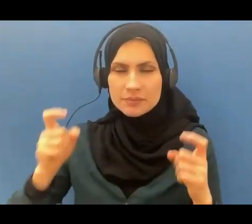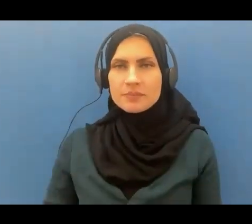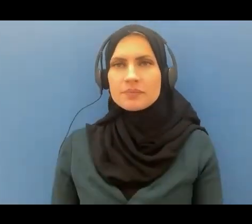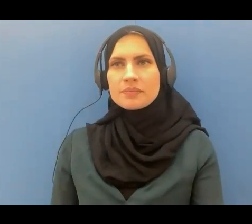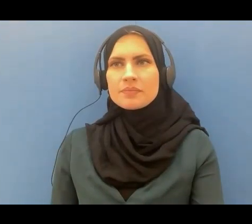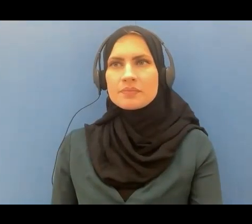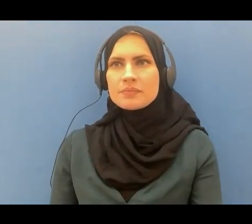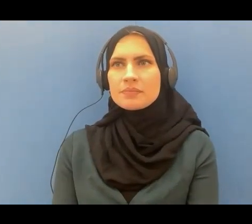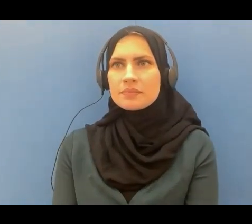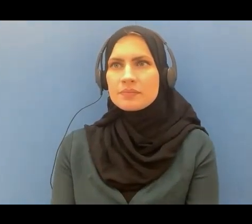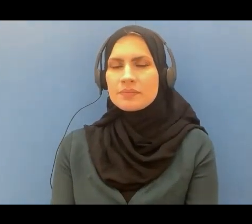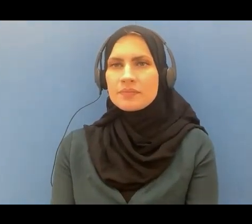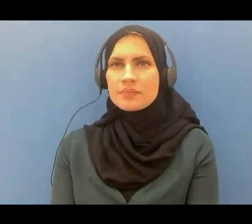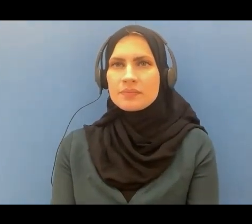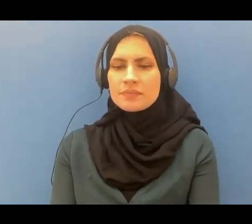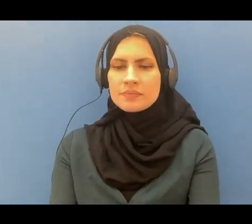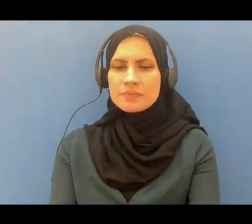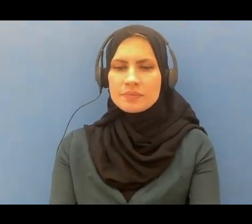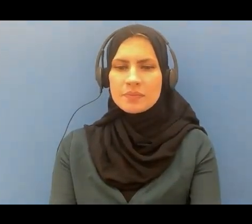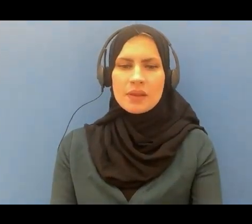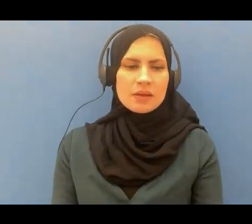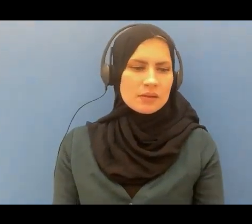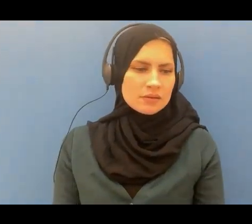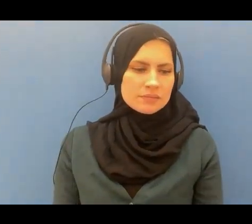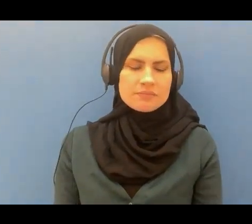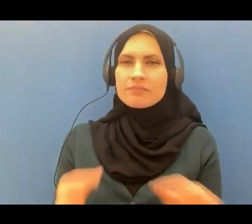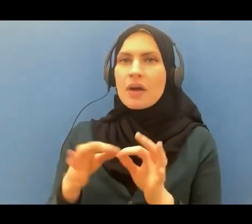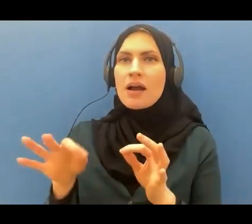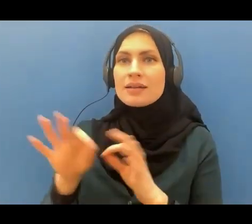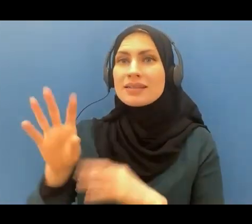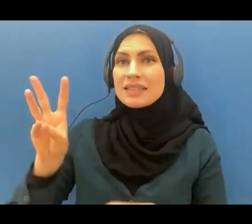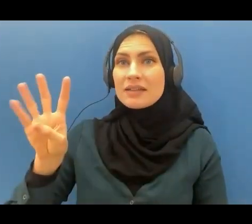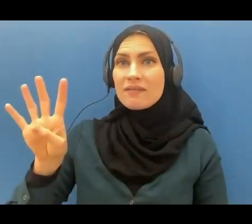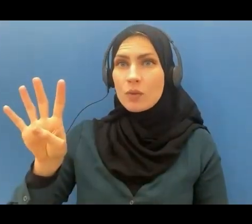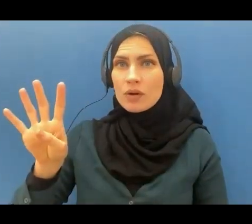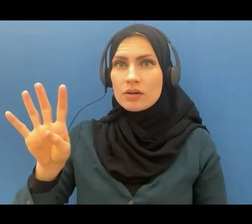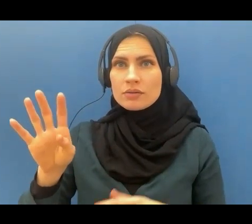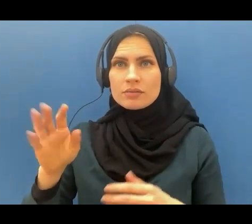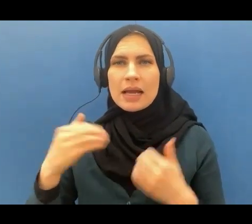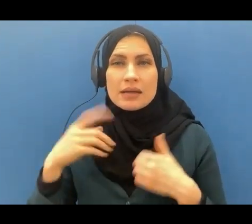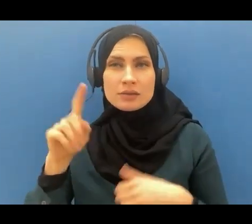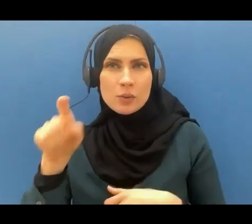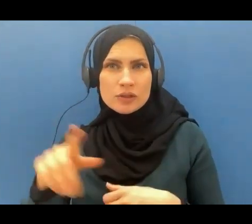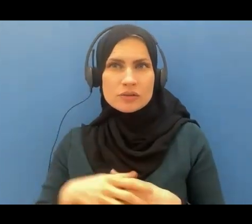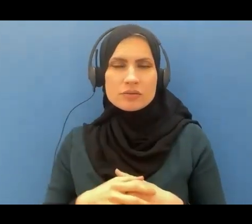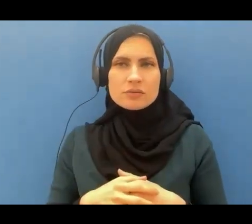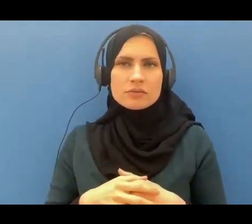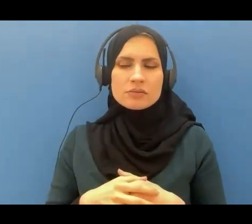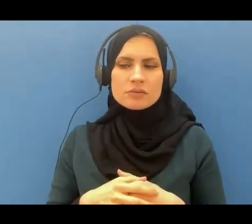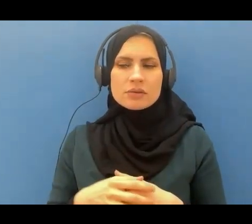ayah number 64 raises a question it tells the prophet Muhammad say oh Muhammad